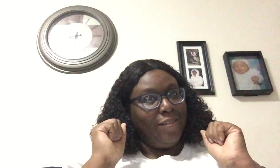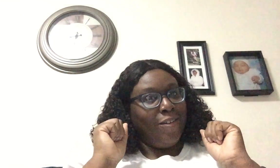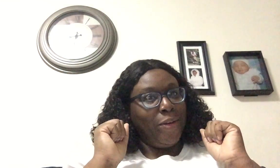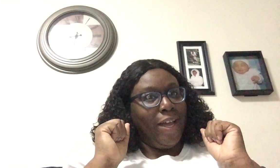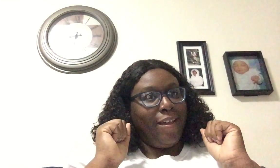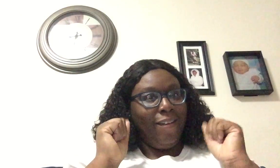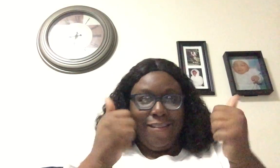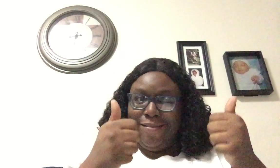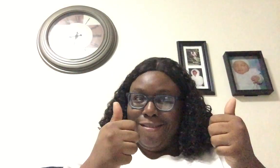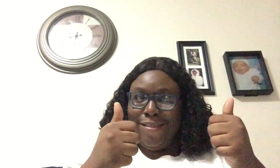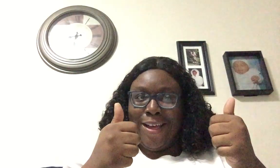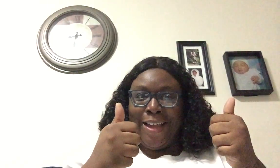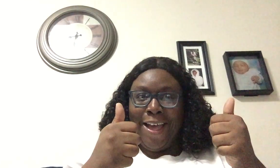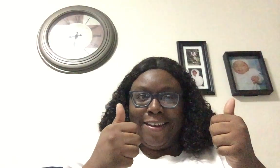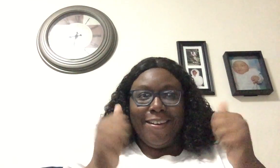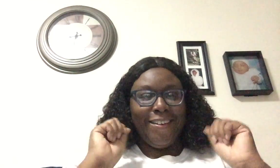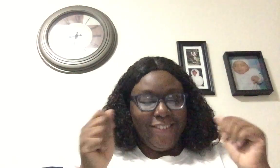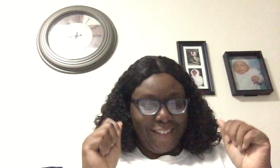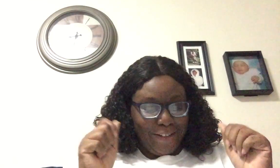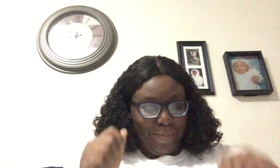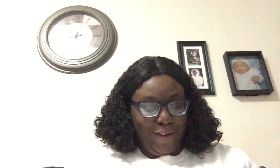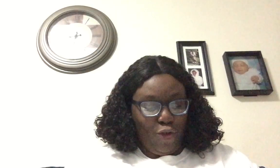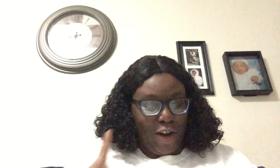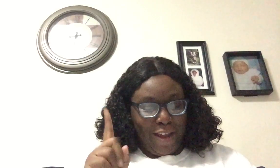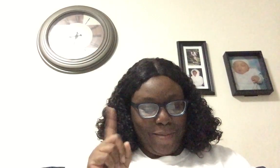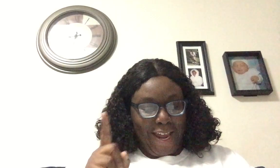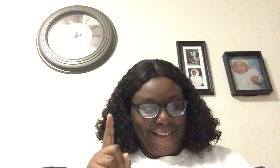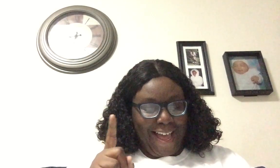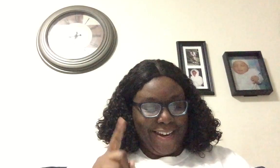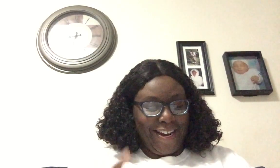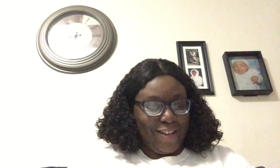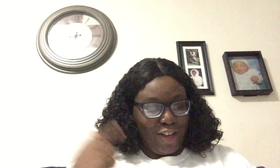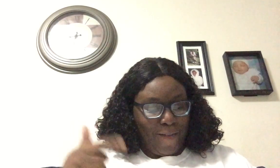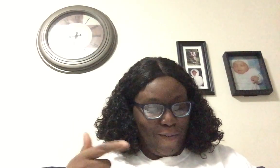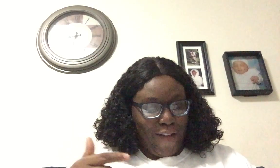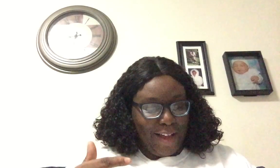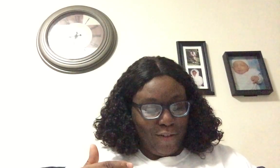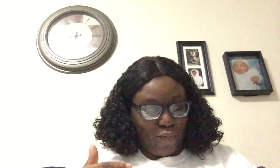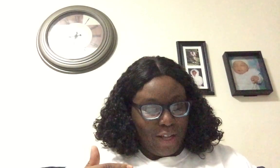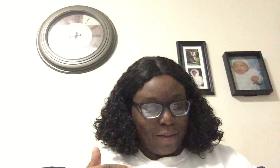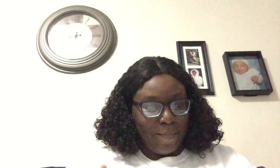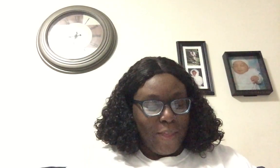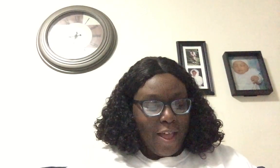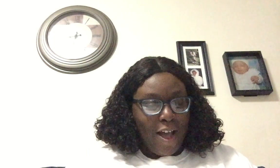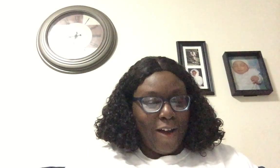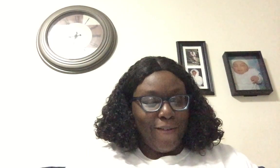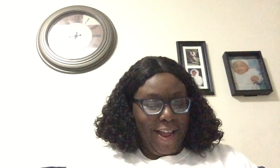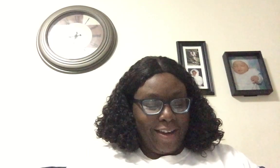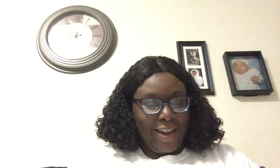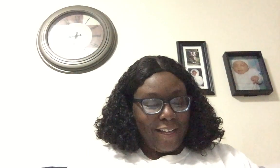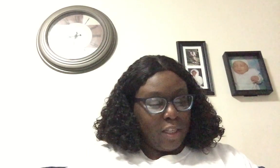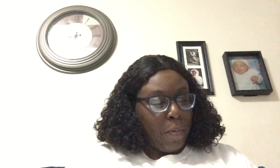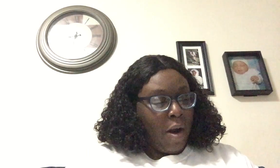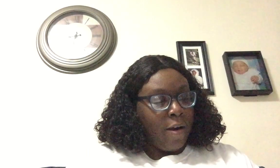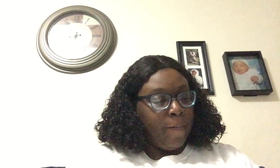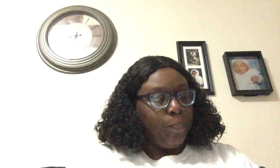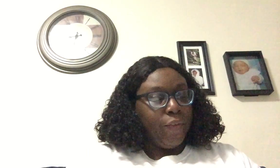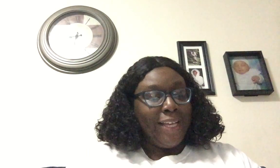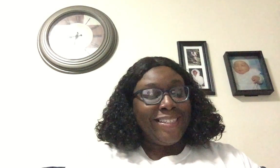Okay, I got it. It was a little bit tricky, but I got it. I just have to find the rhythm. All right, next part is